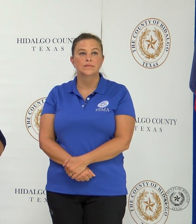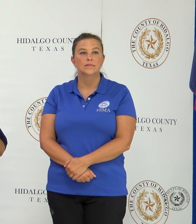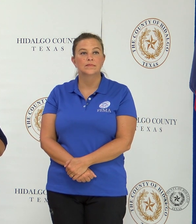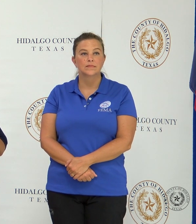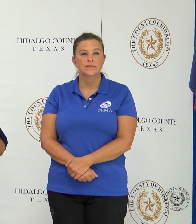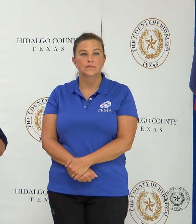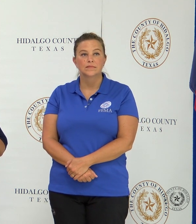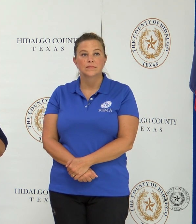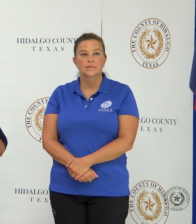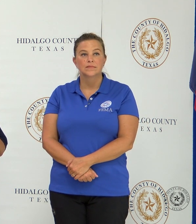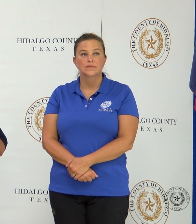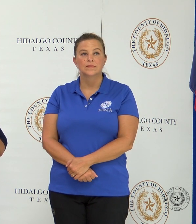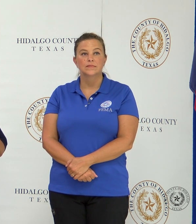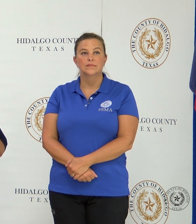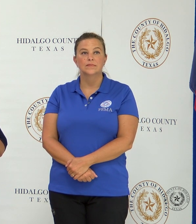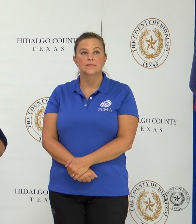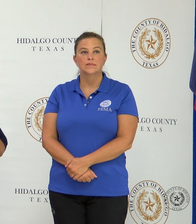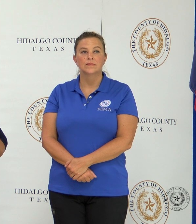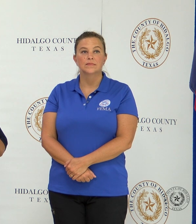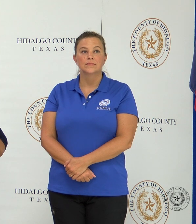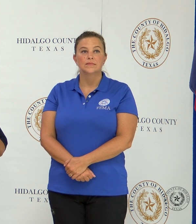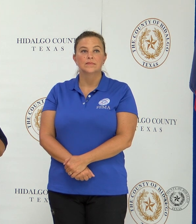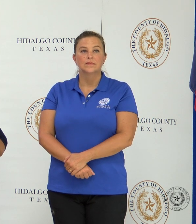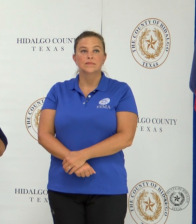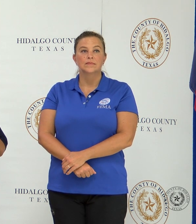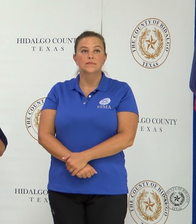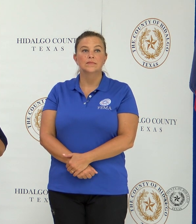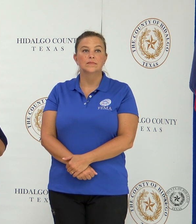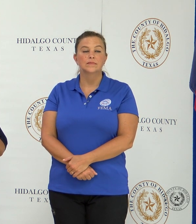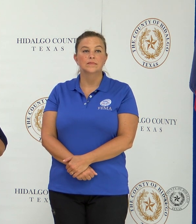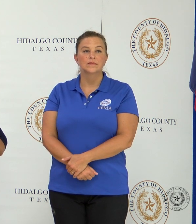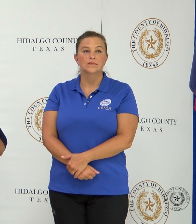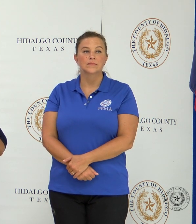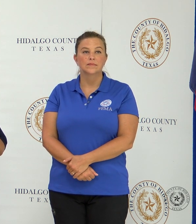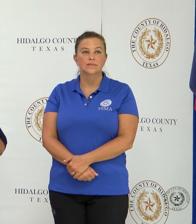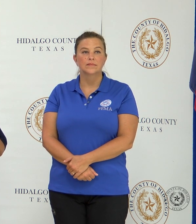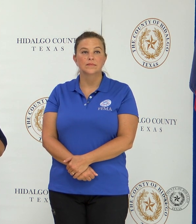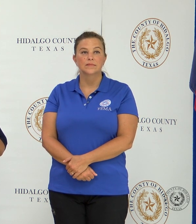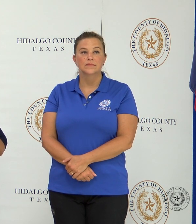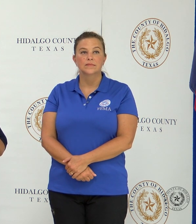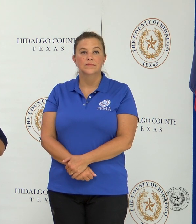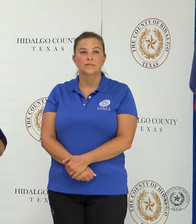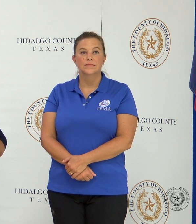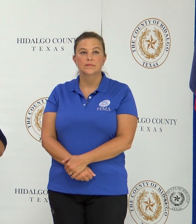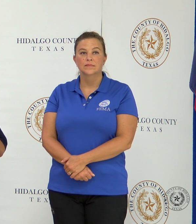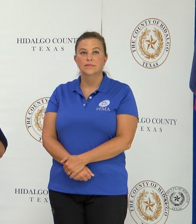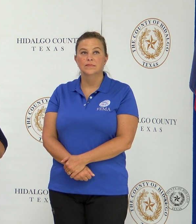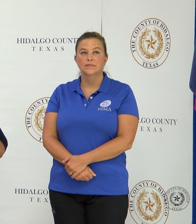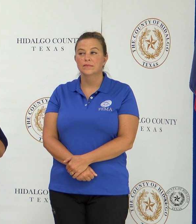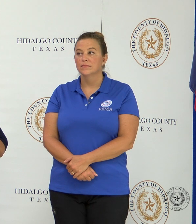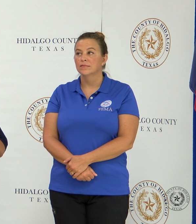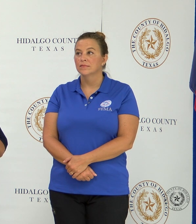us 1-800-621-3362.